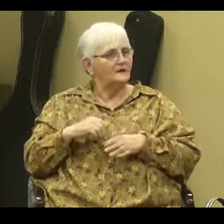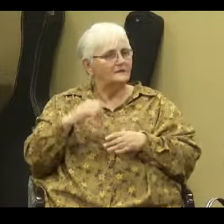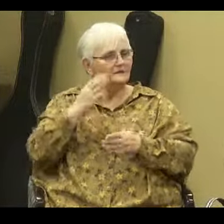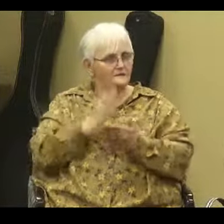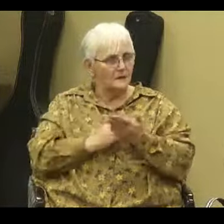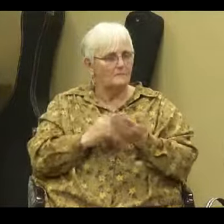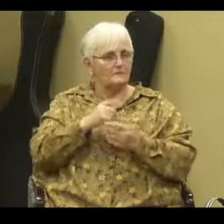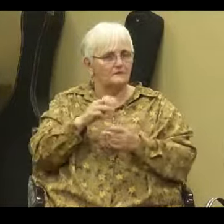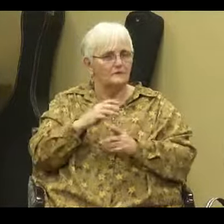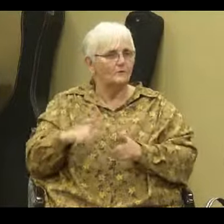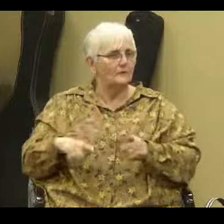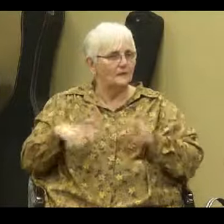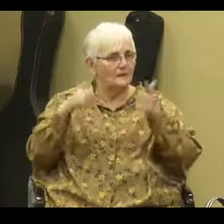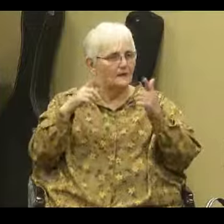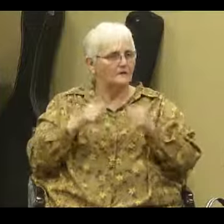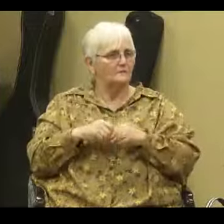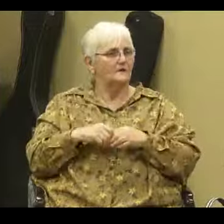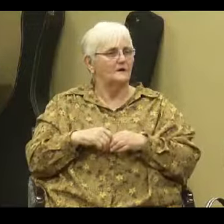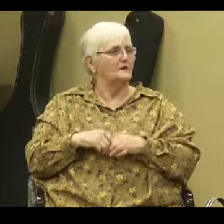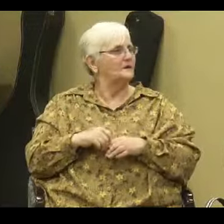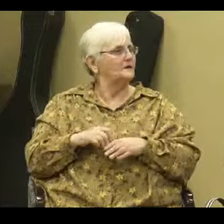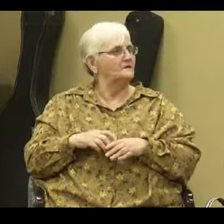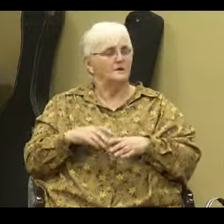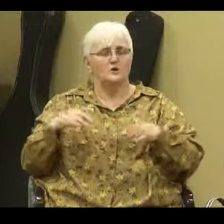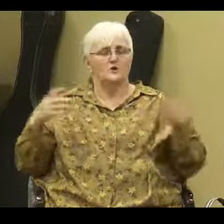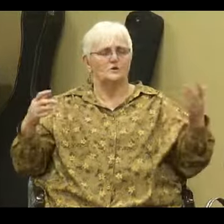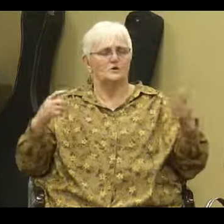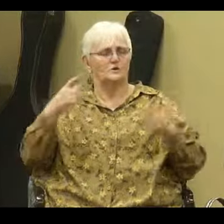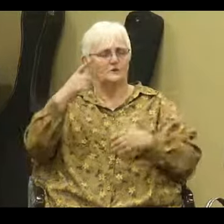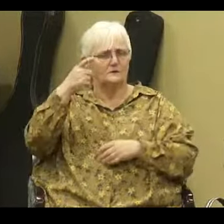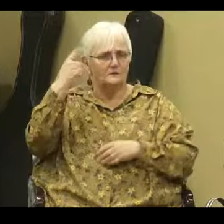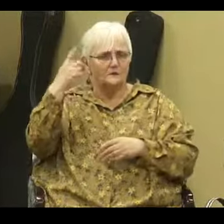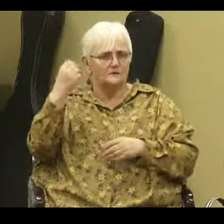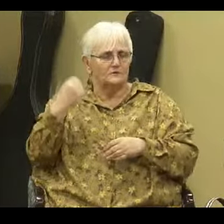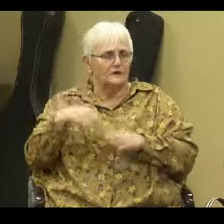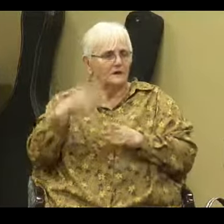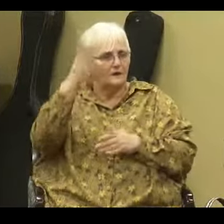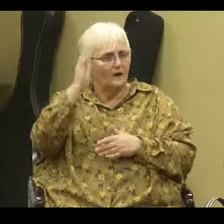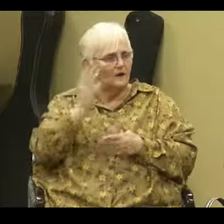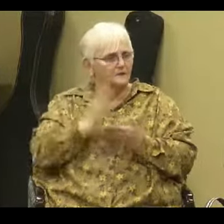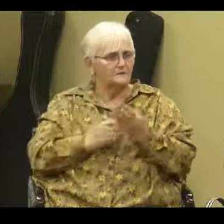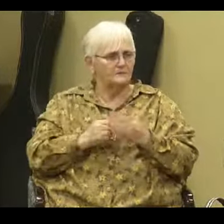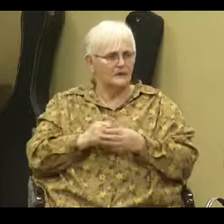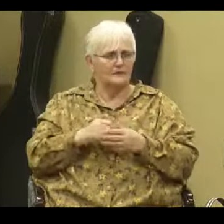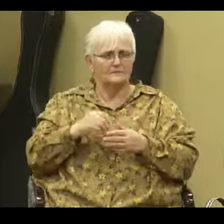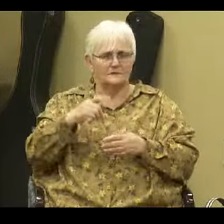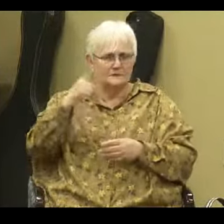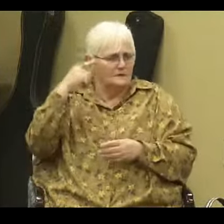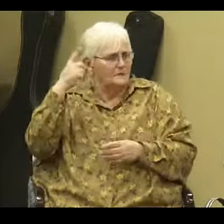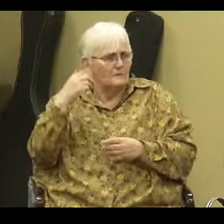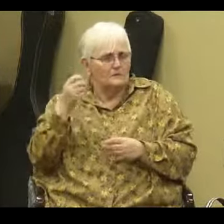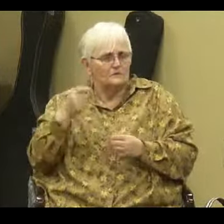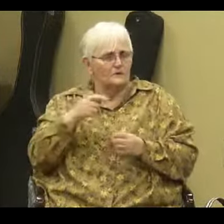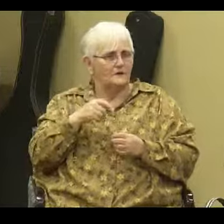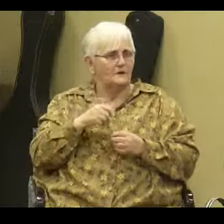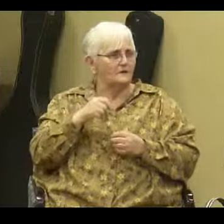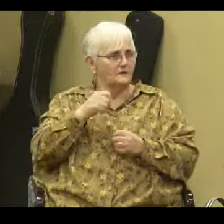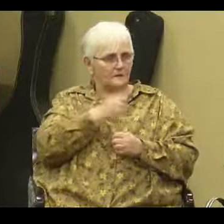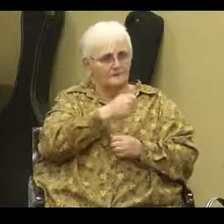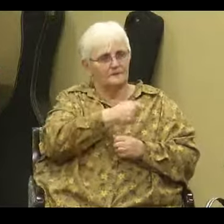my own life is, you know, in God is sometimes a total mystery to me. Amen. And I was,